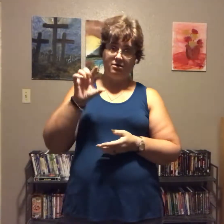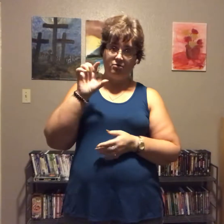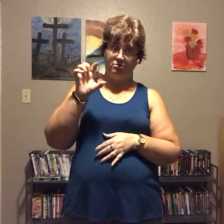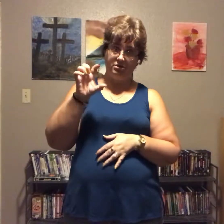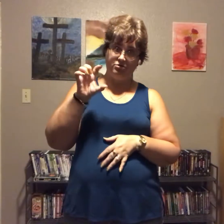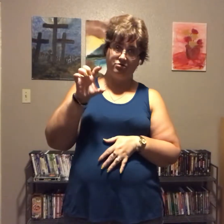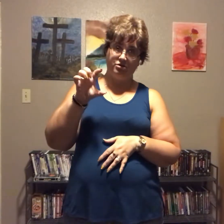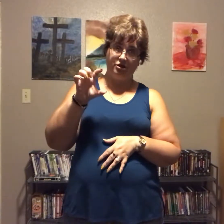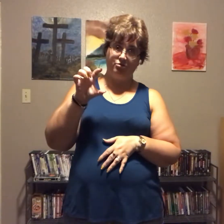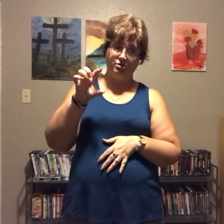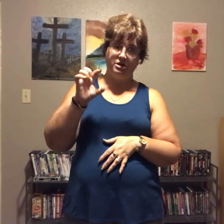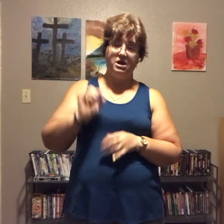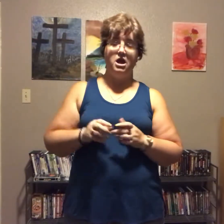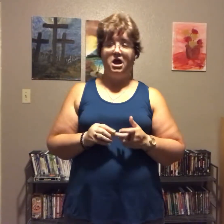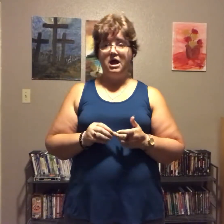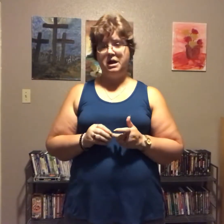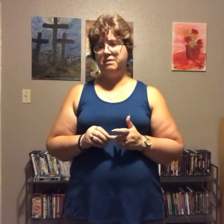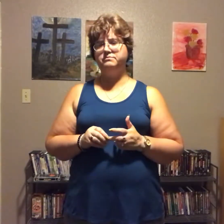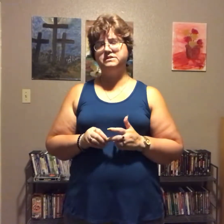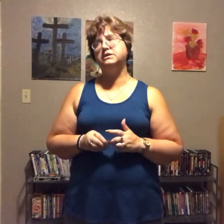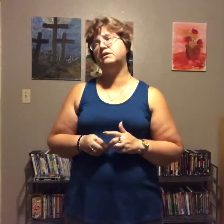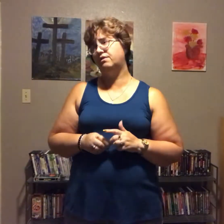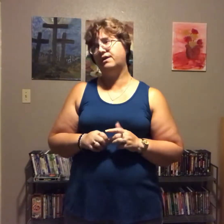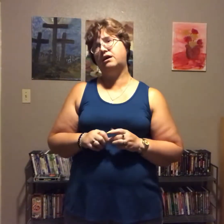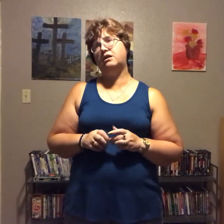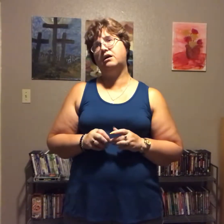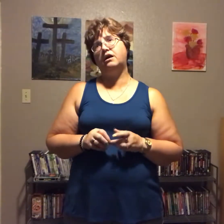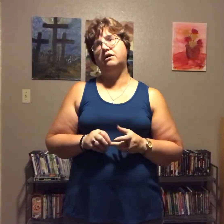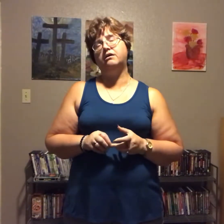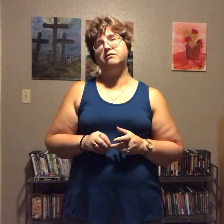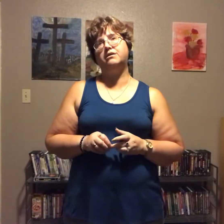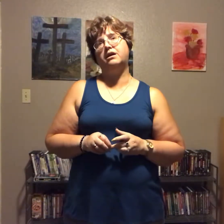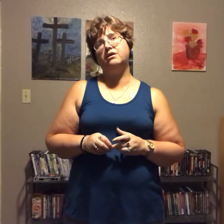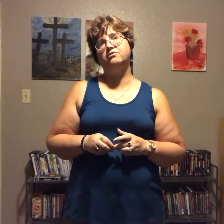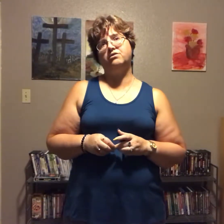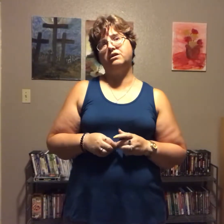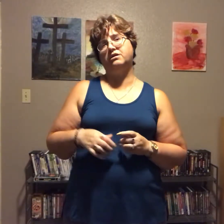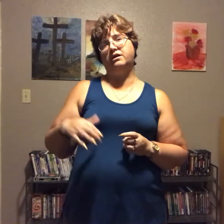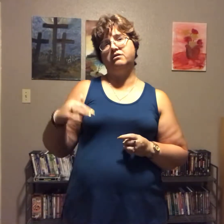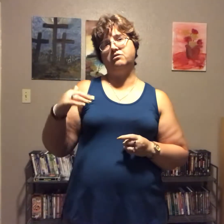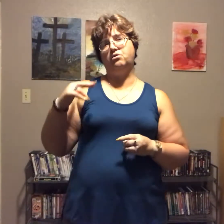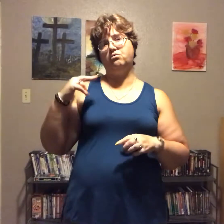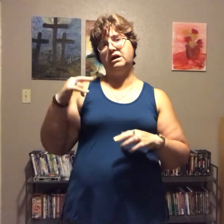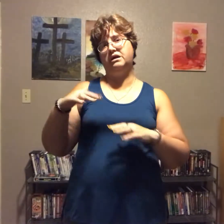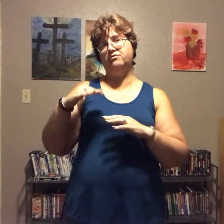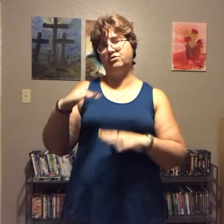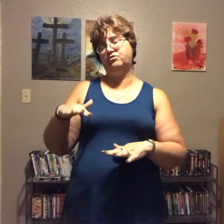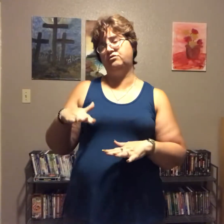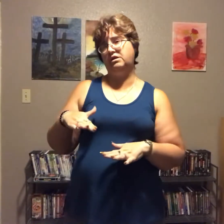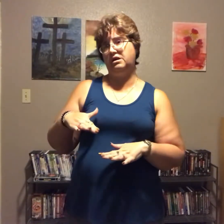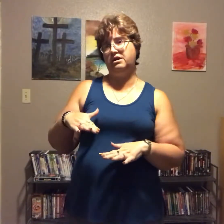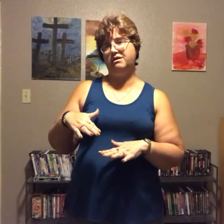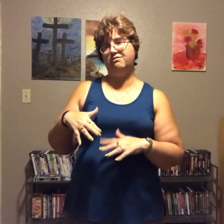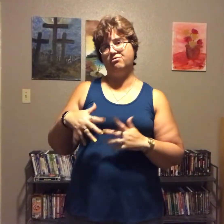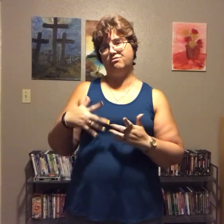one miniature coke um seeing that I can't drink like a whole can of rc or